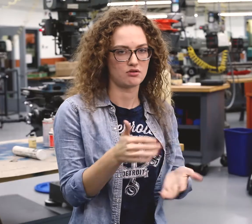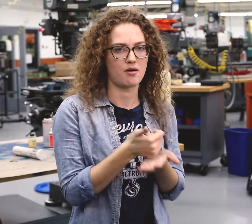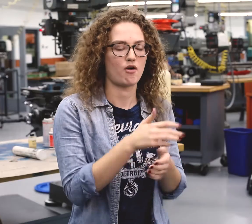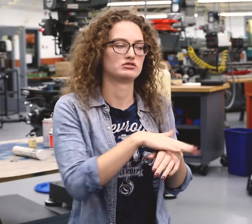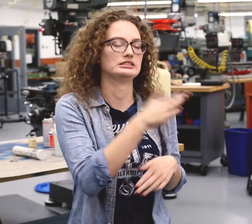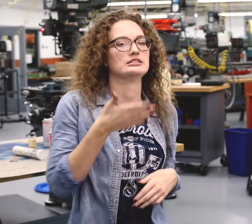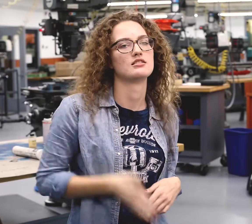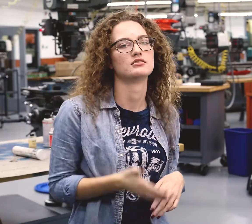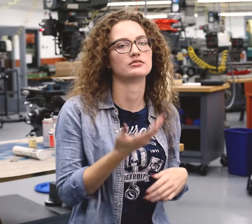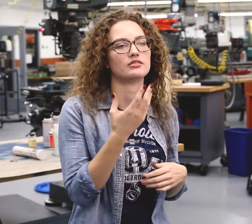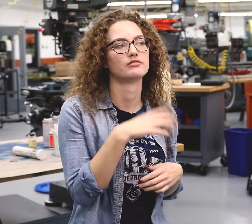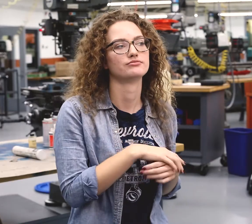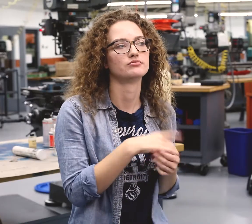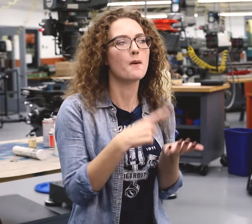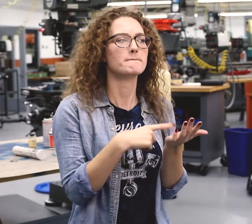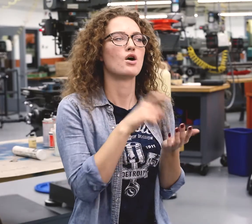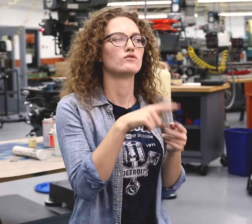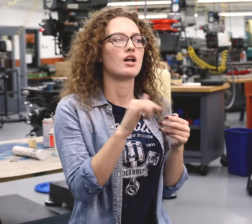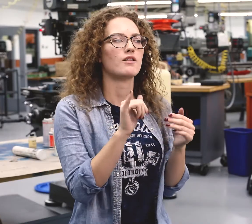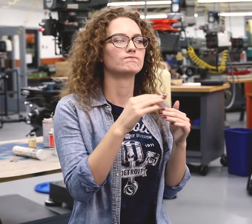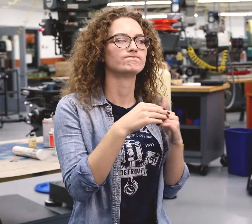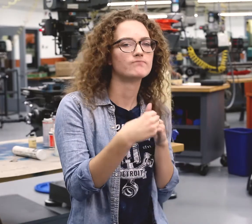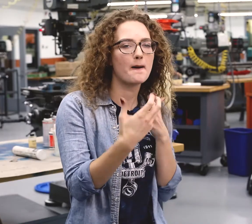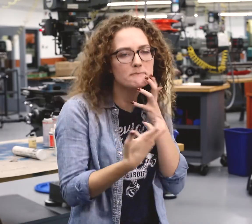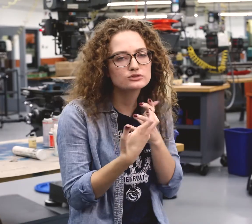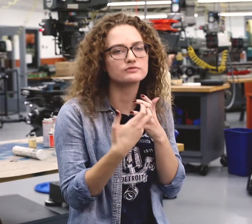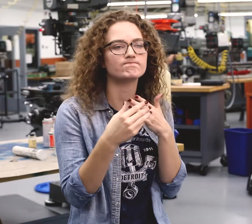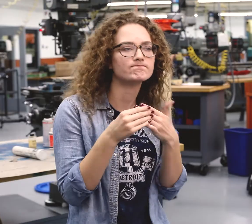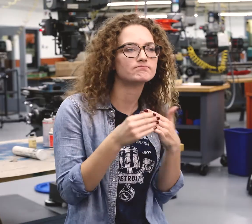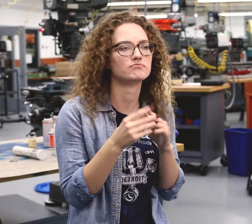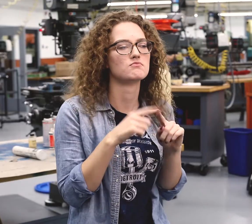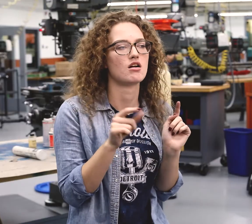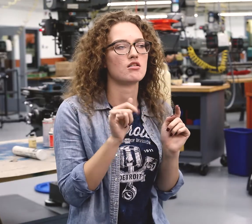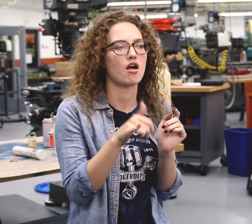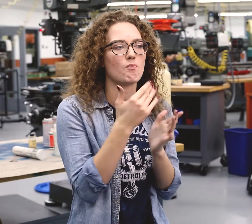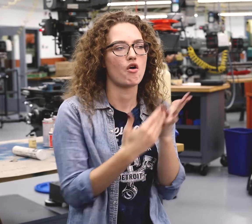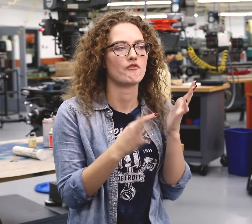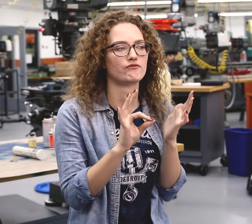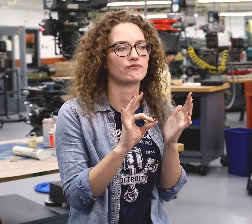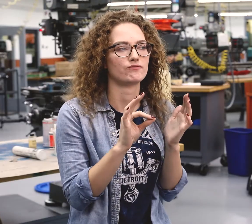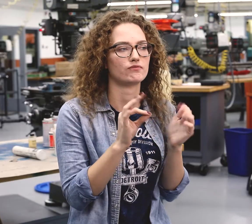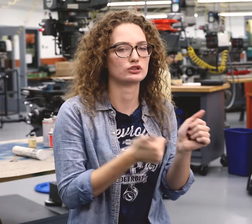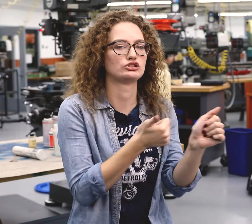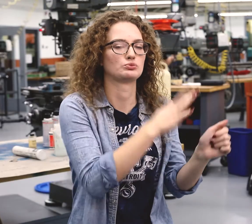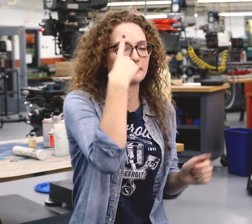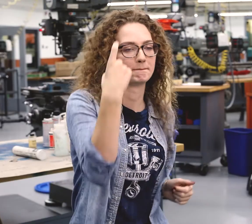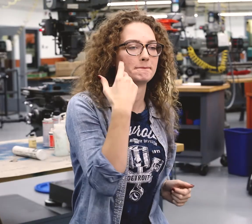on your side, like the Americans with Disabilities Act. Sometimes you'll have to adapt, but that's all a part of pursuing your dreams.